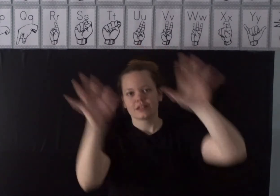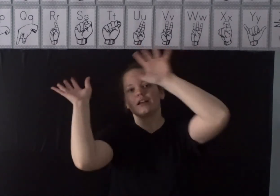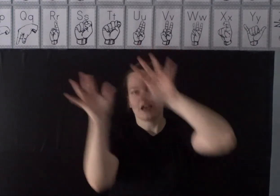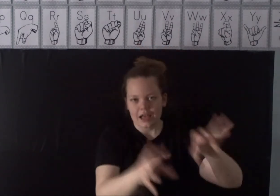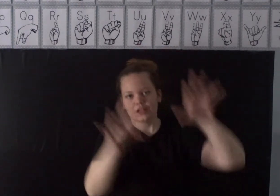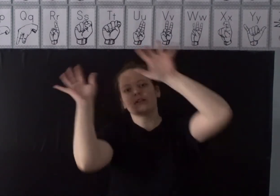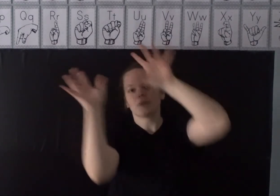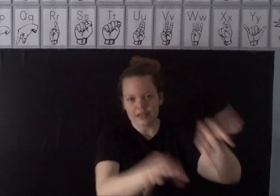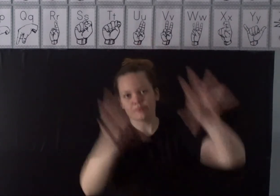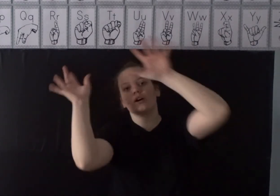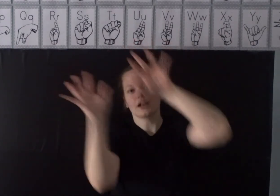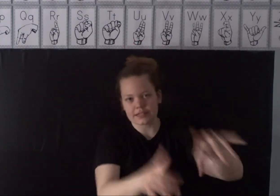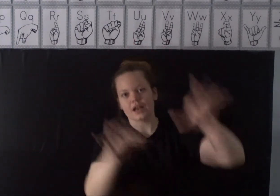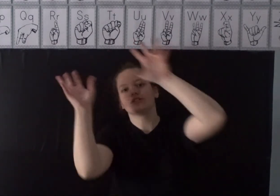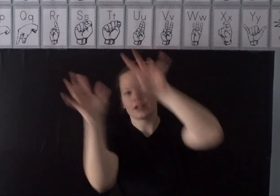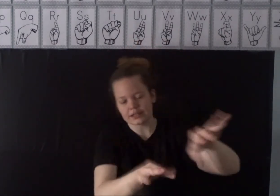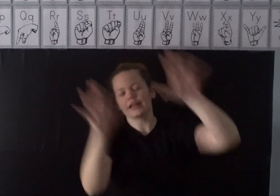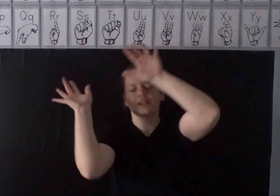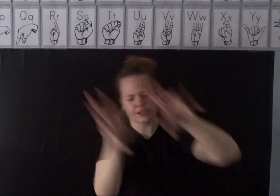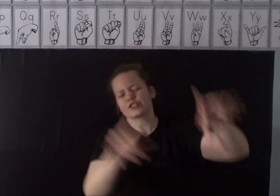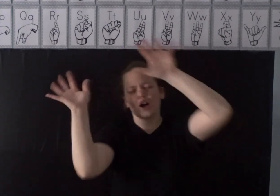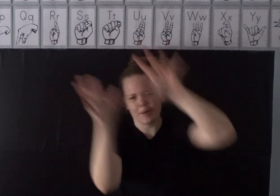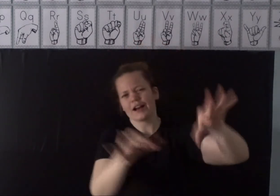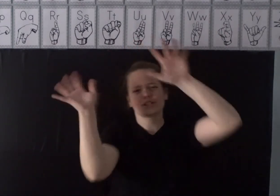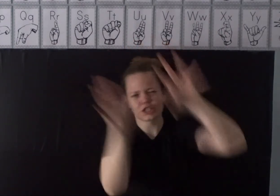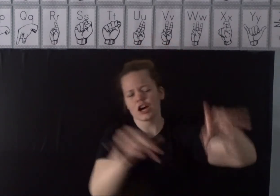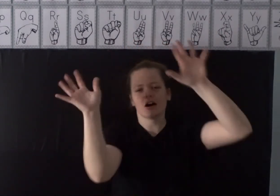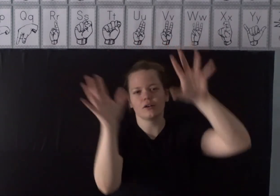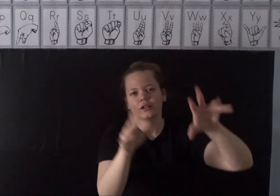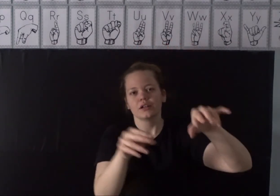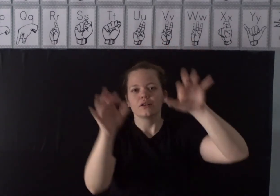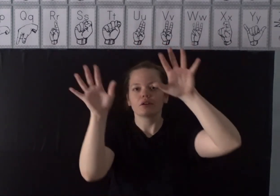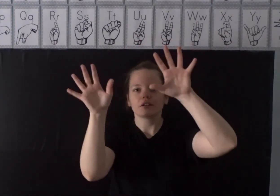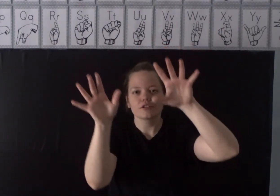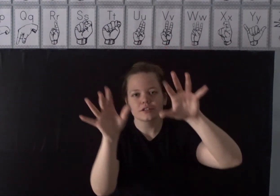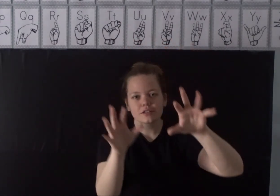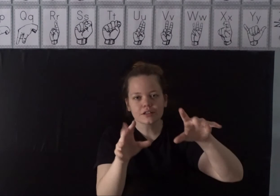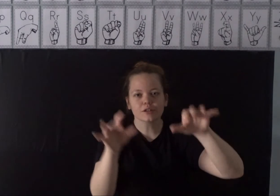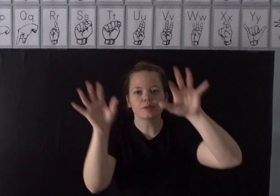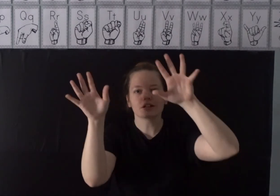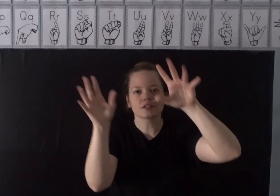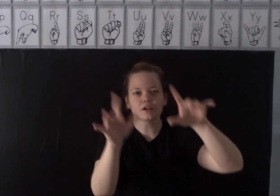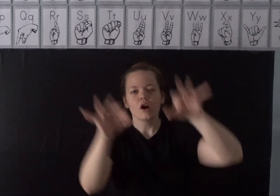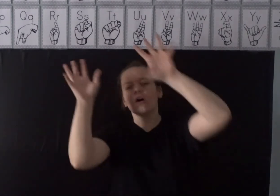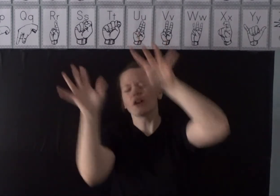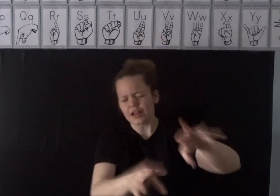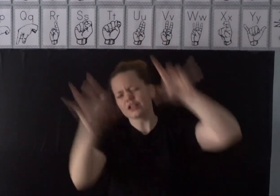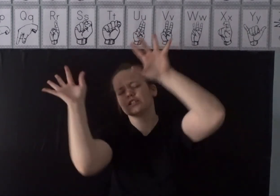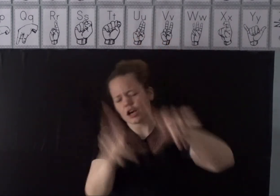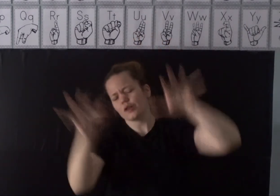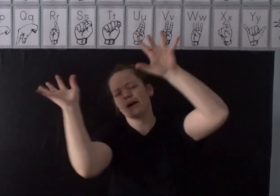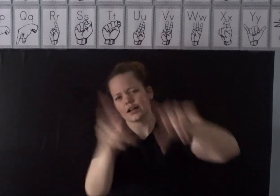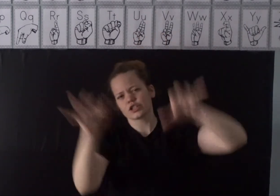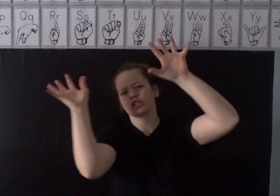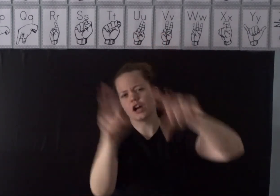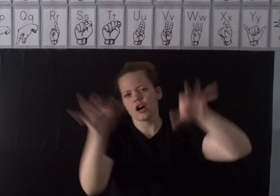And you can make it more exaggerated like there is so much snow. Or there is just a little bit of snow. Or there is so much snow.